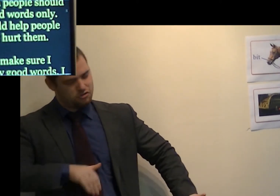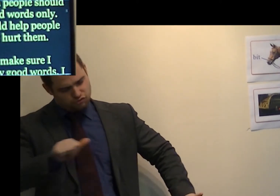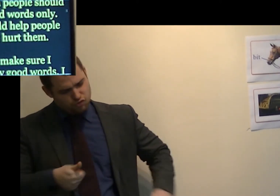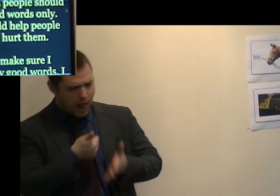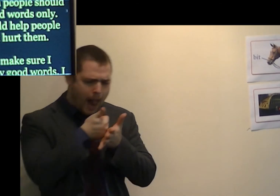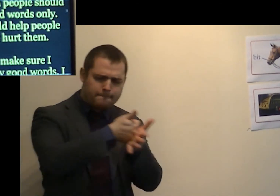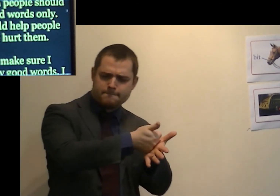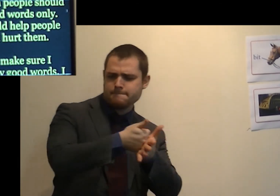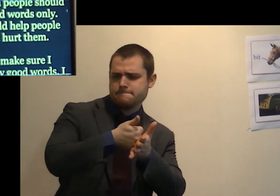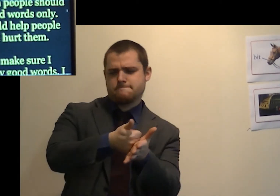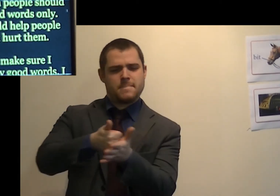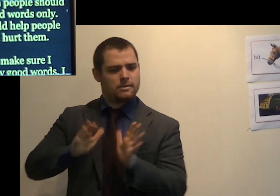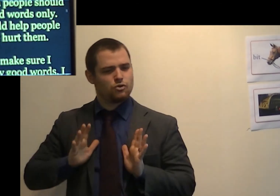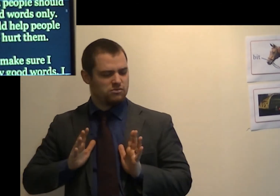only, not hurt them.